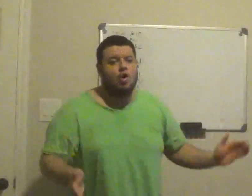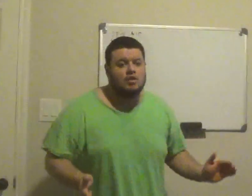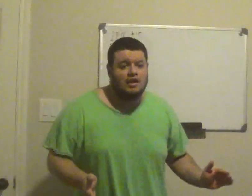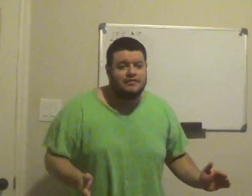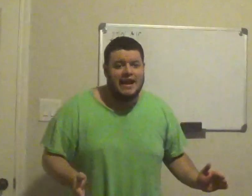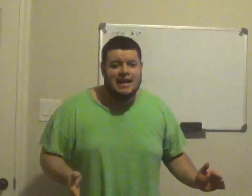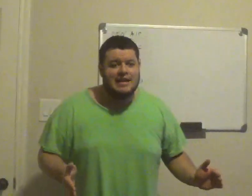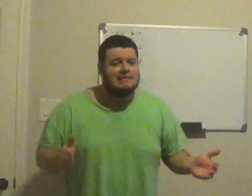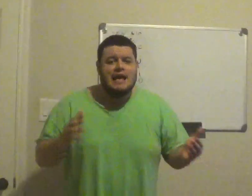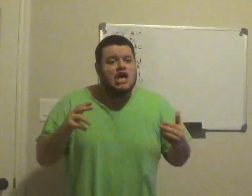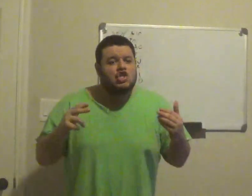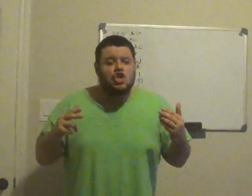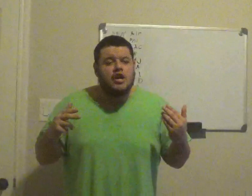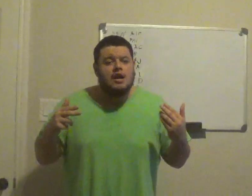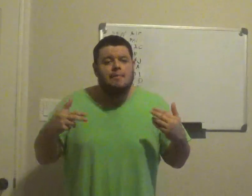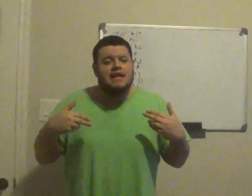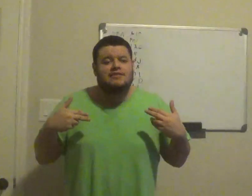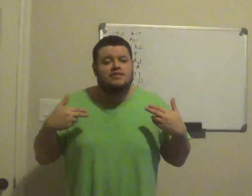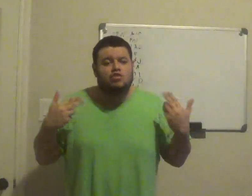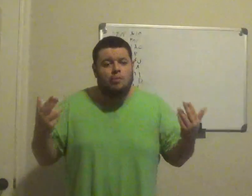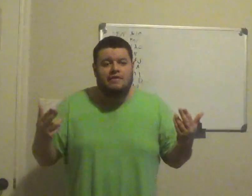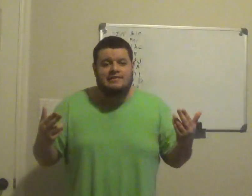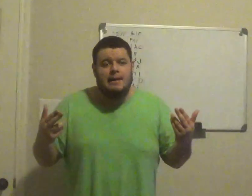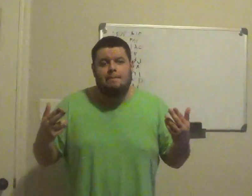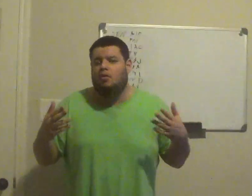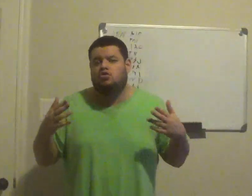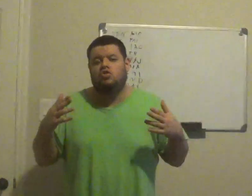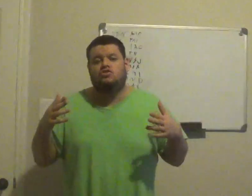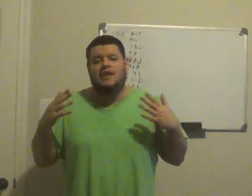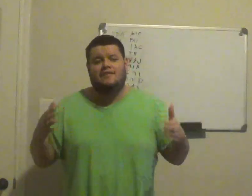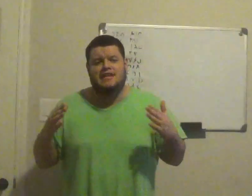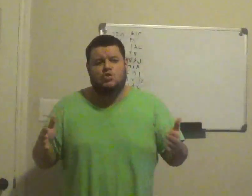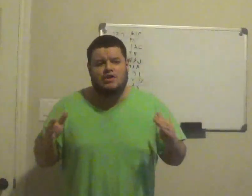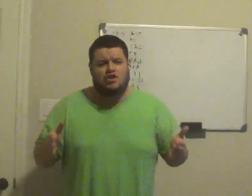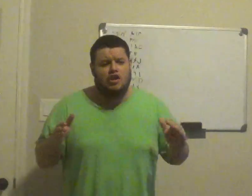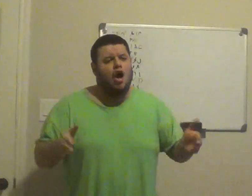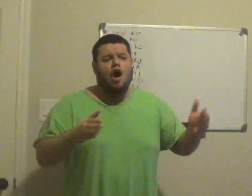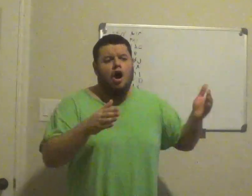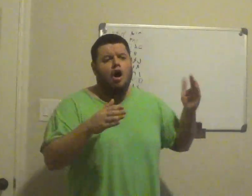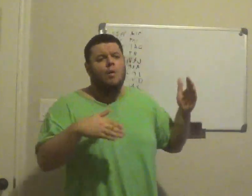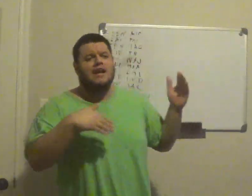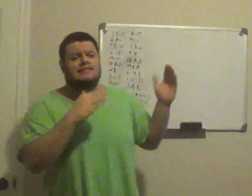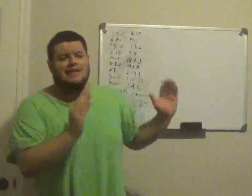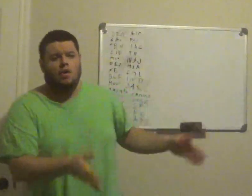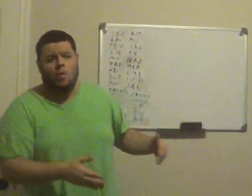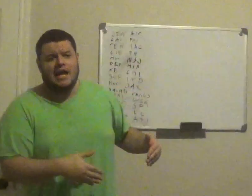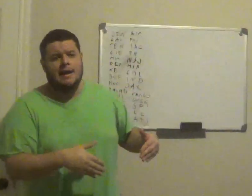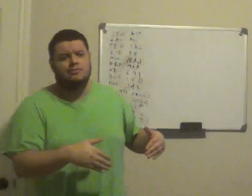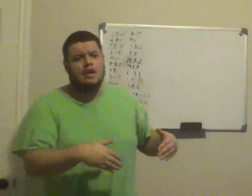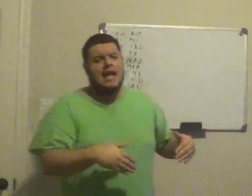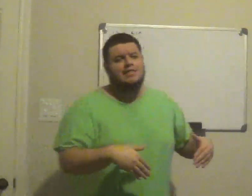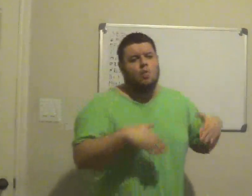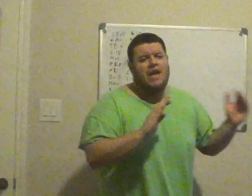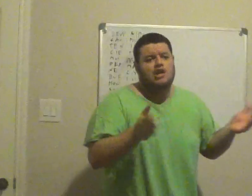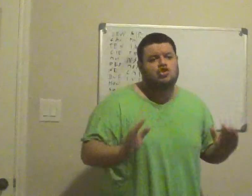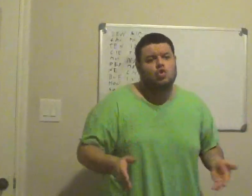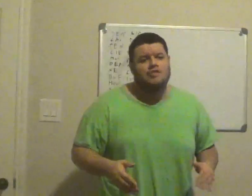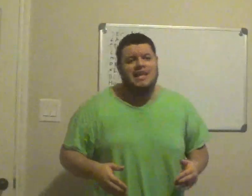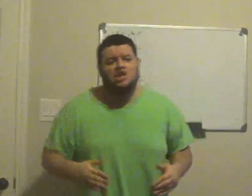go to Las Vegas, shouldn't it be super simple to see the situation, look, oh, we're going to send the Rams and the Raiders to Los Angeles,